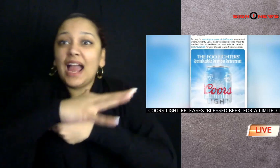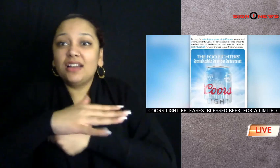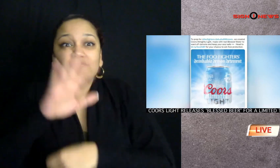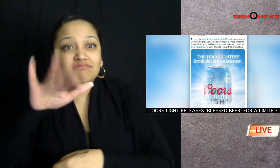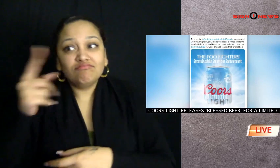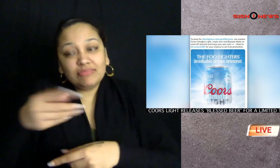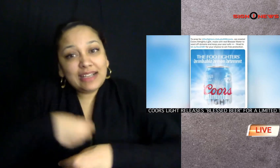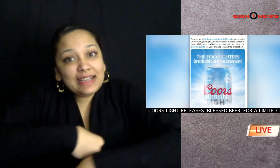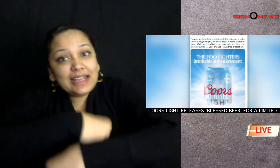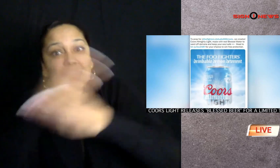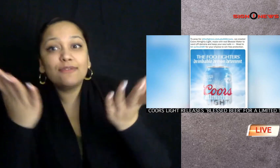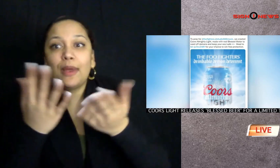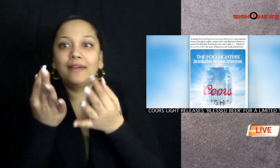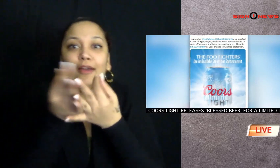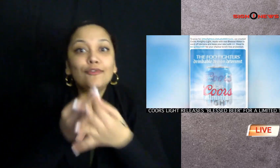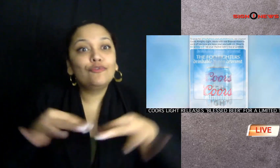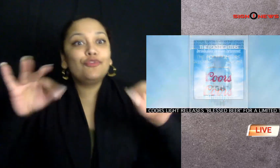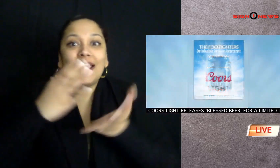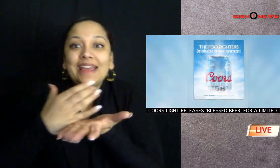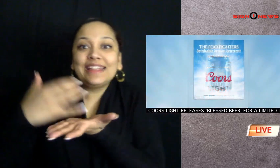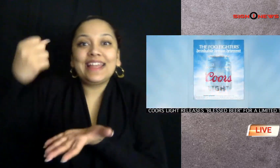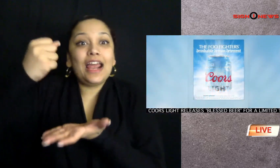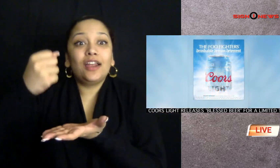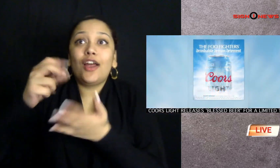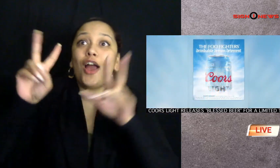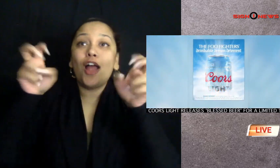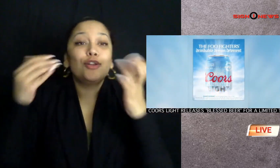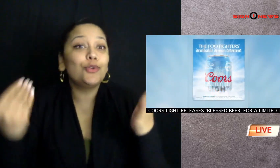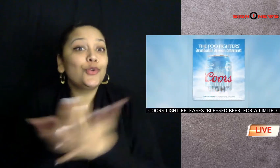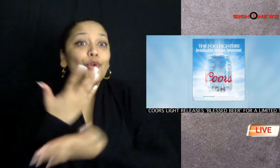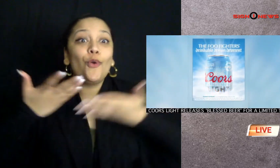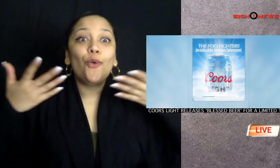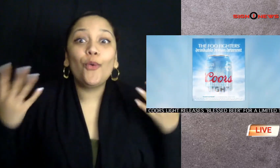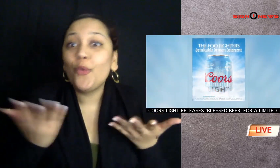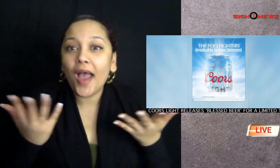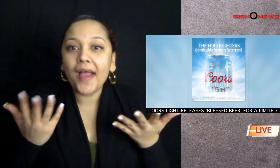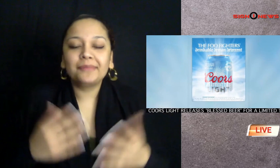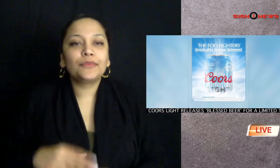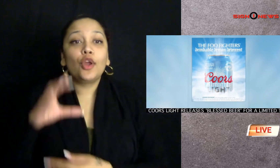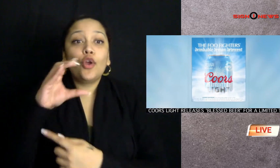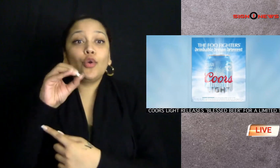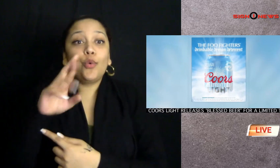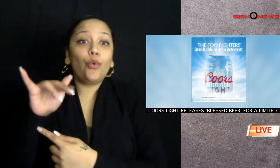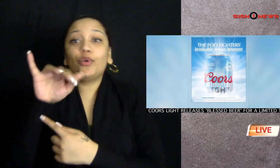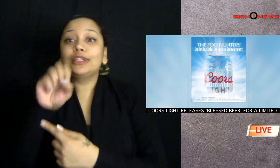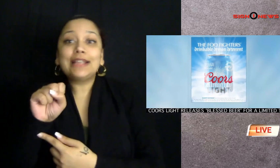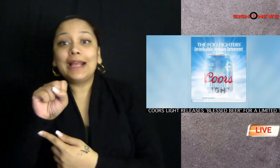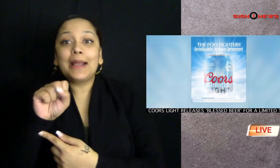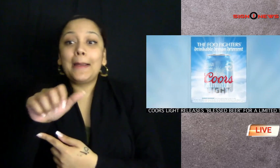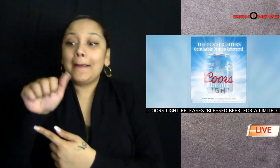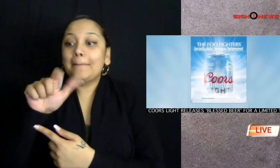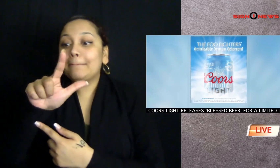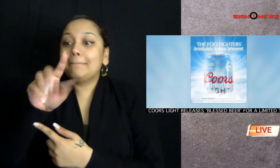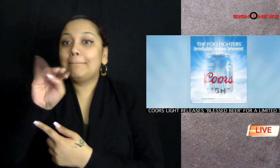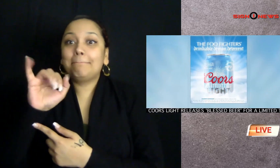course light announced on social media that it is giving away free cans of its new course